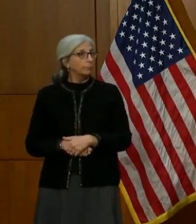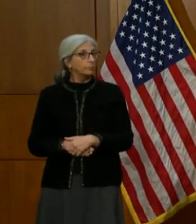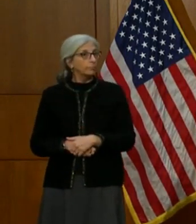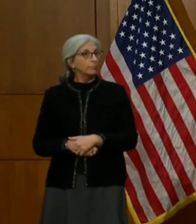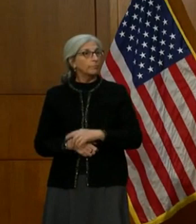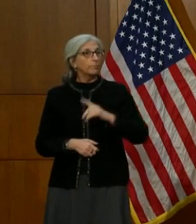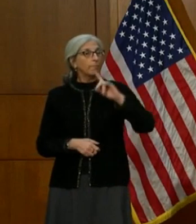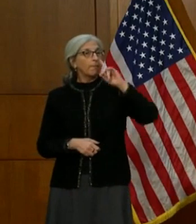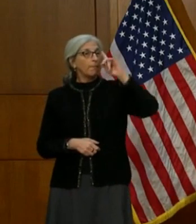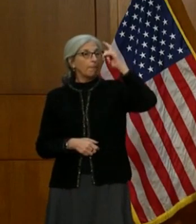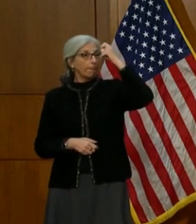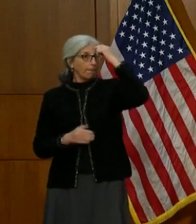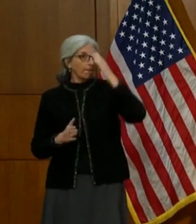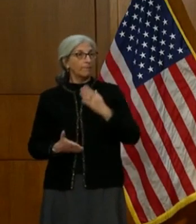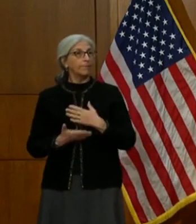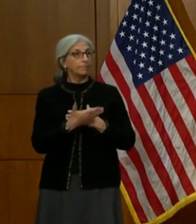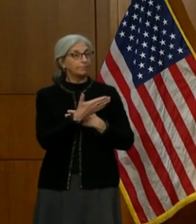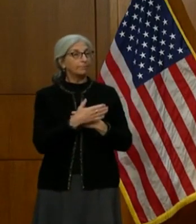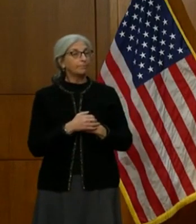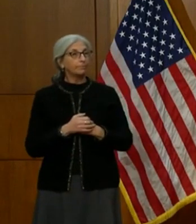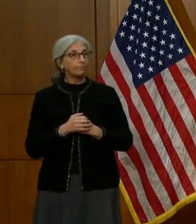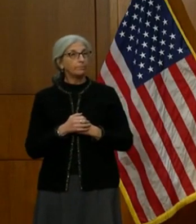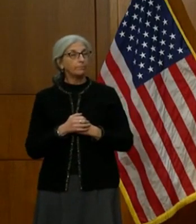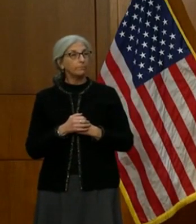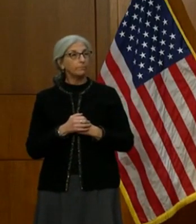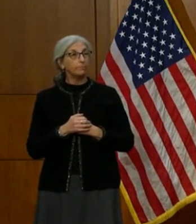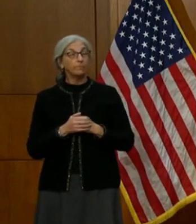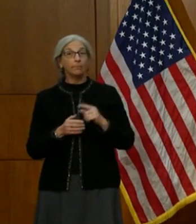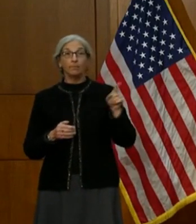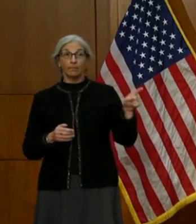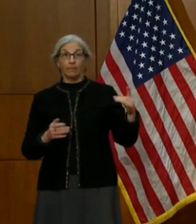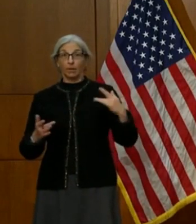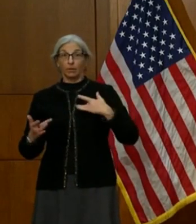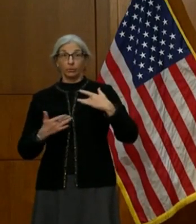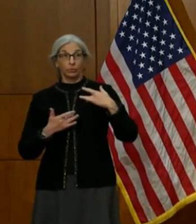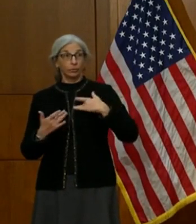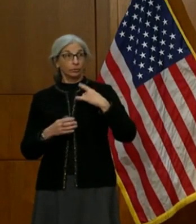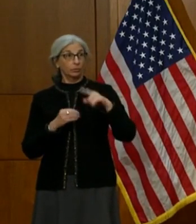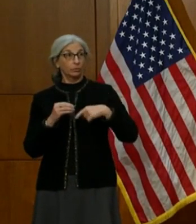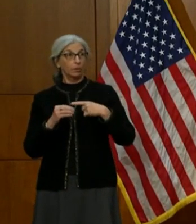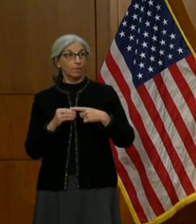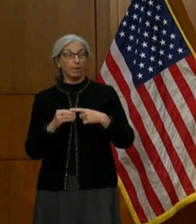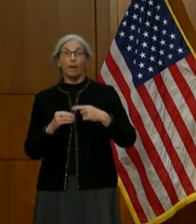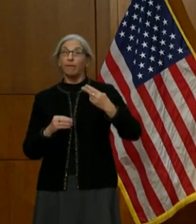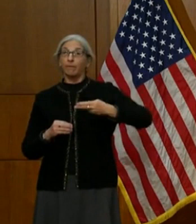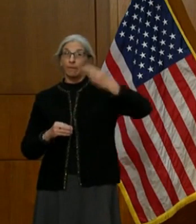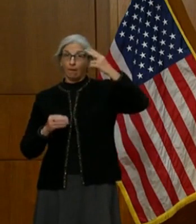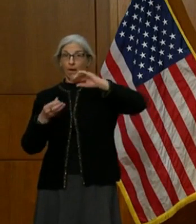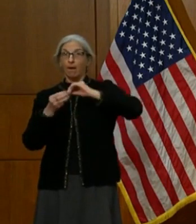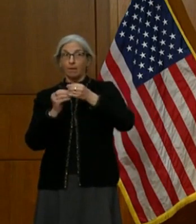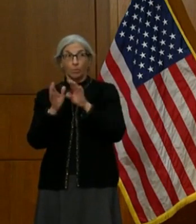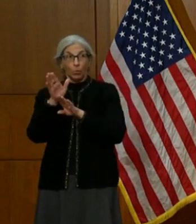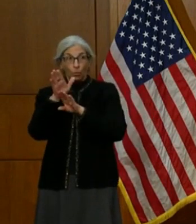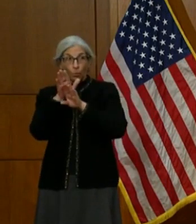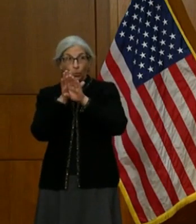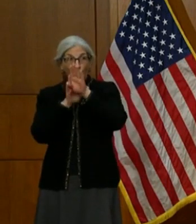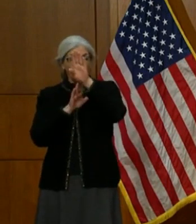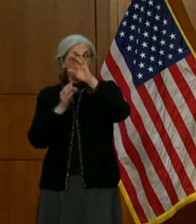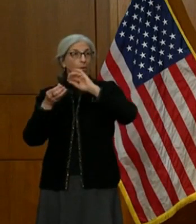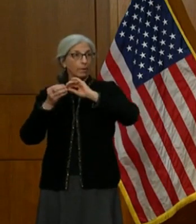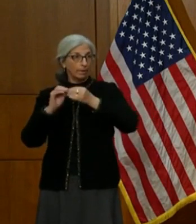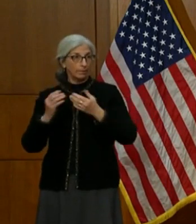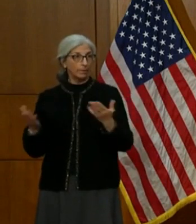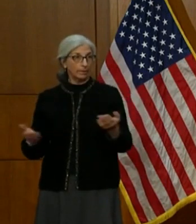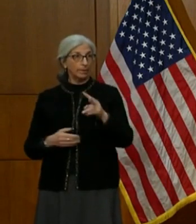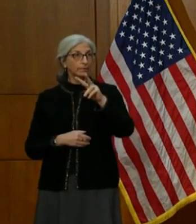Governor, I wonder if you're, how concerned you are about some of the higher numbers that continue to come from the state and